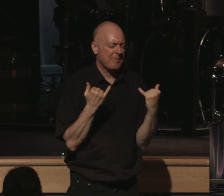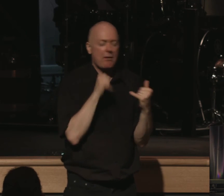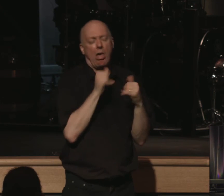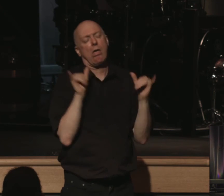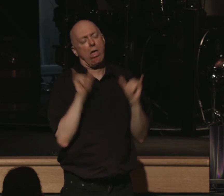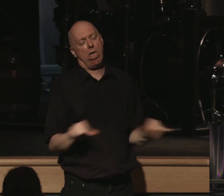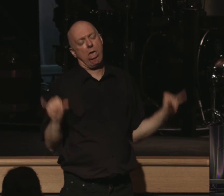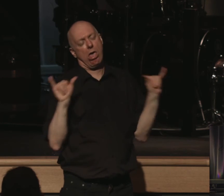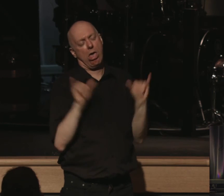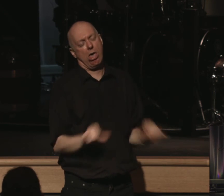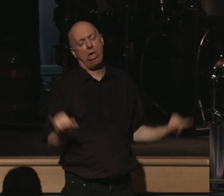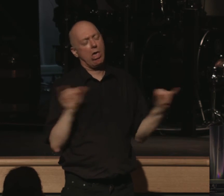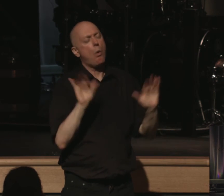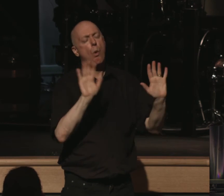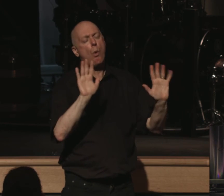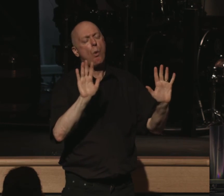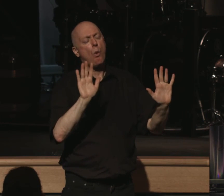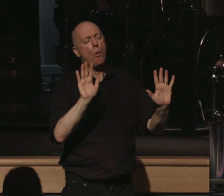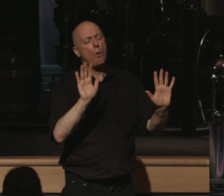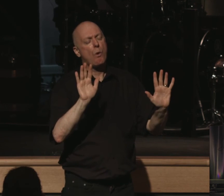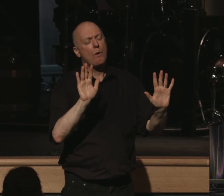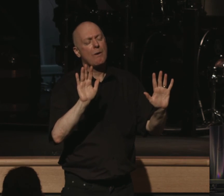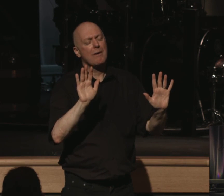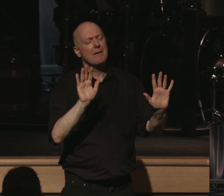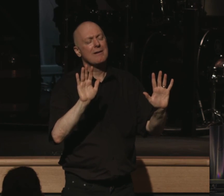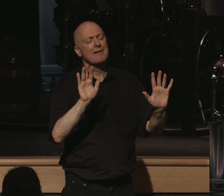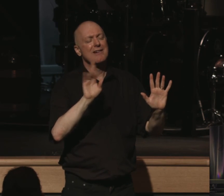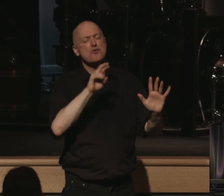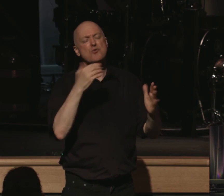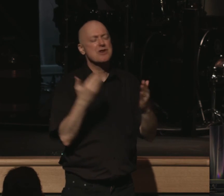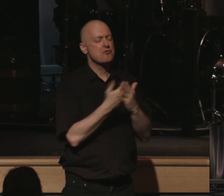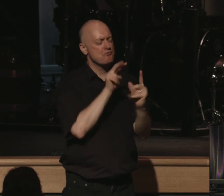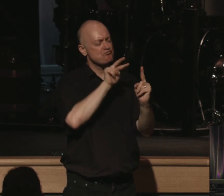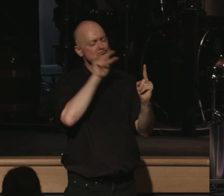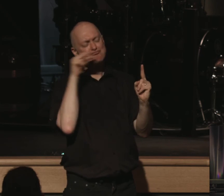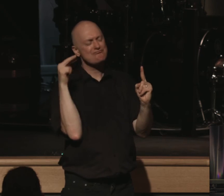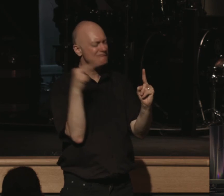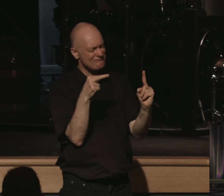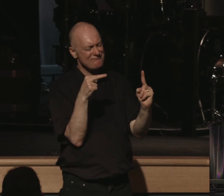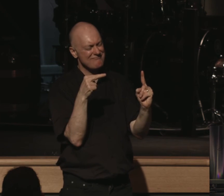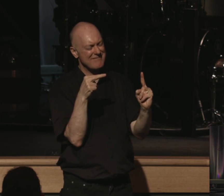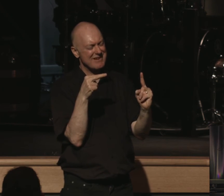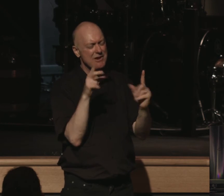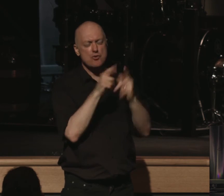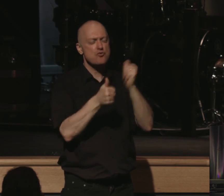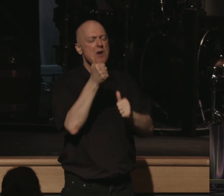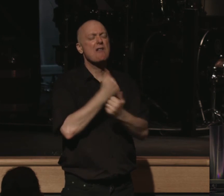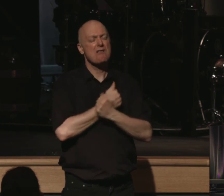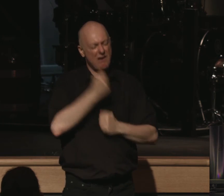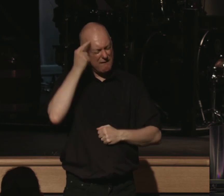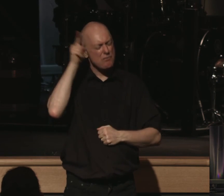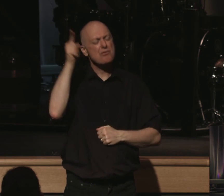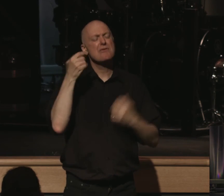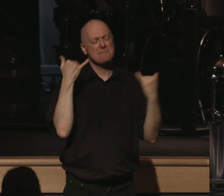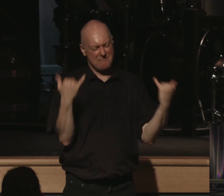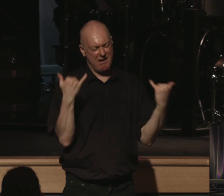routine, Lord, no routine, but renewed perspective and greater love for you in this time we have.